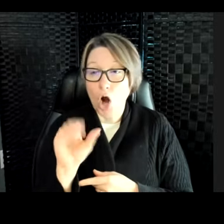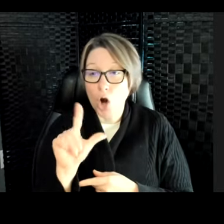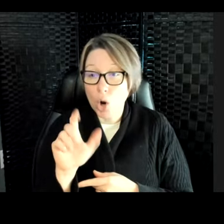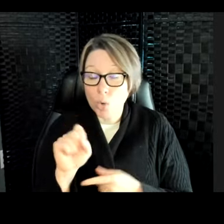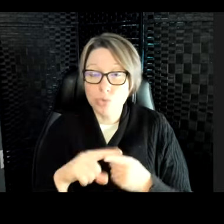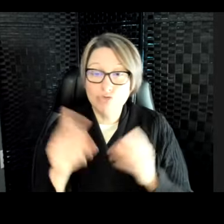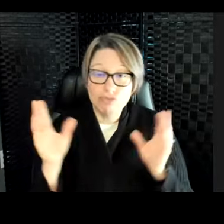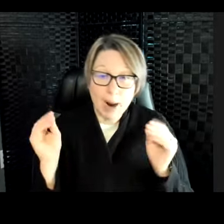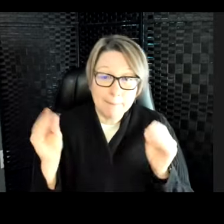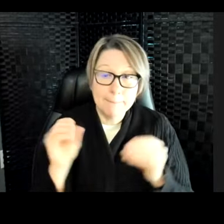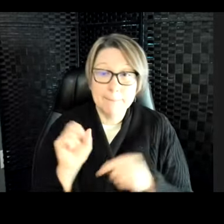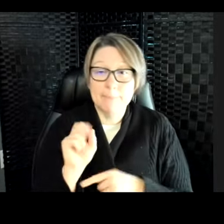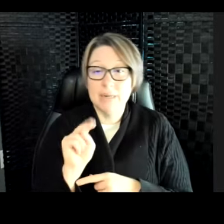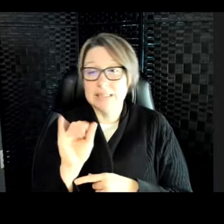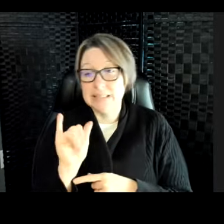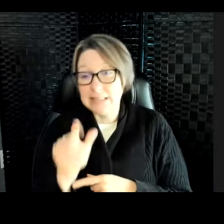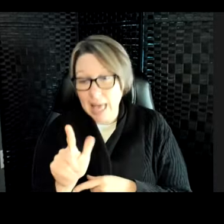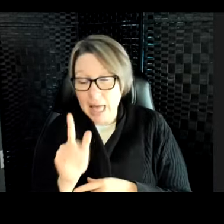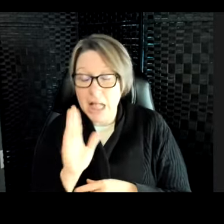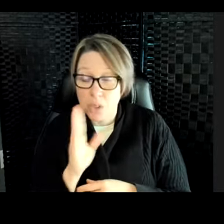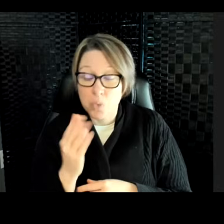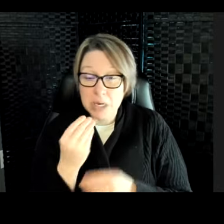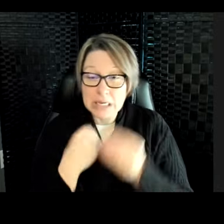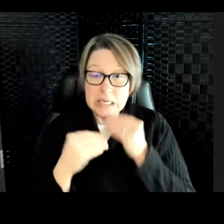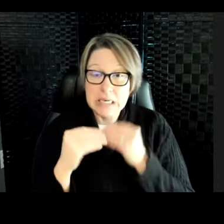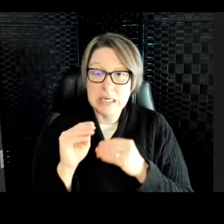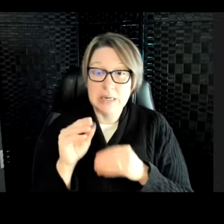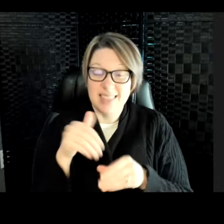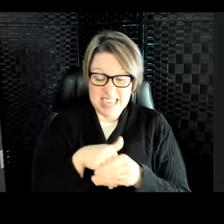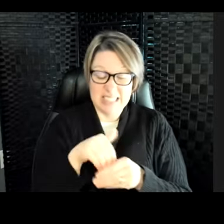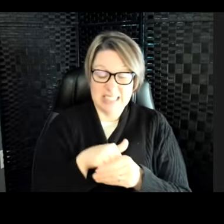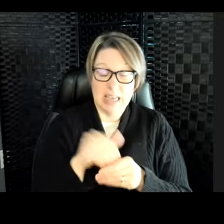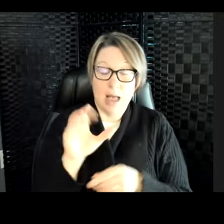things like that will eat the insides of corals, the soft part.